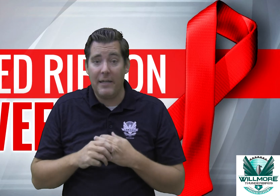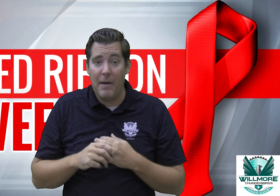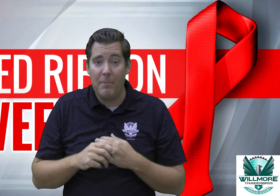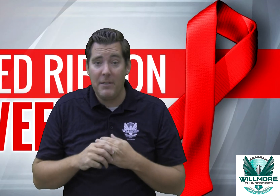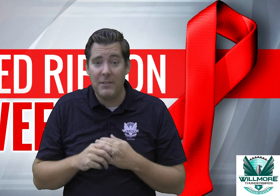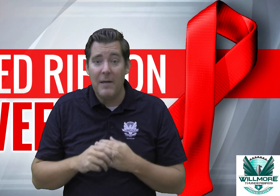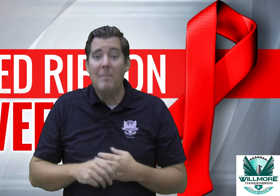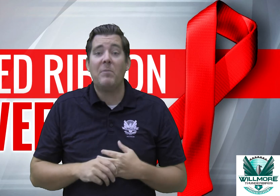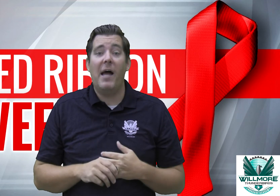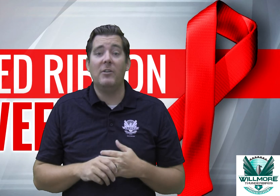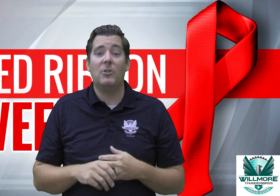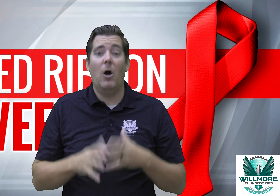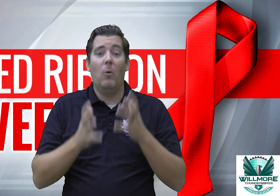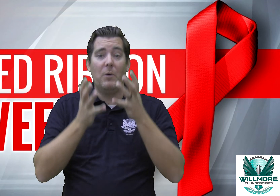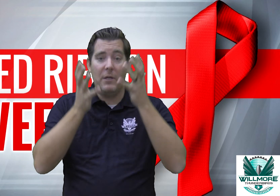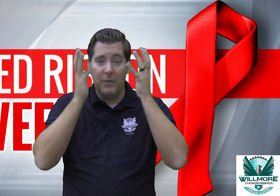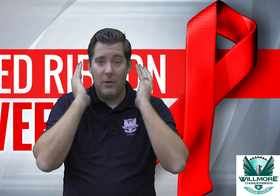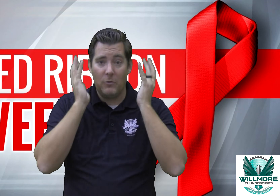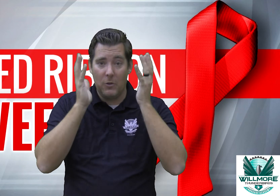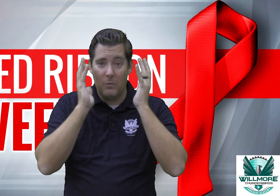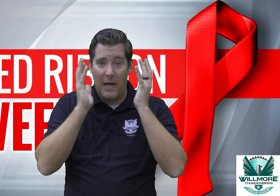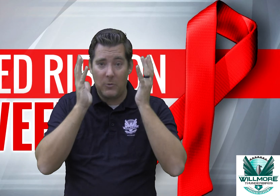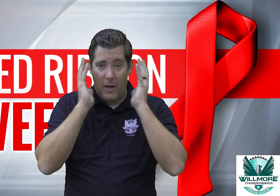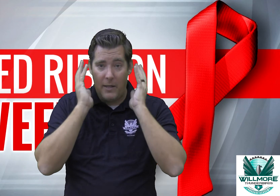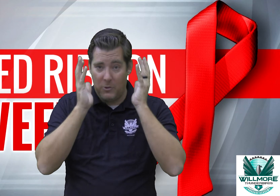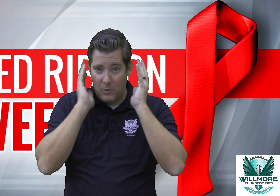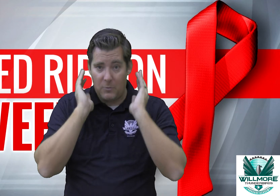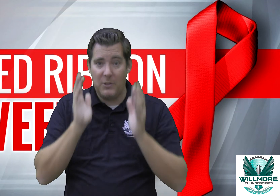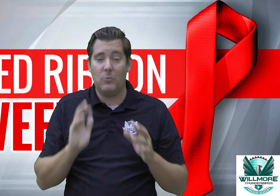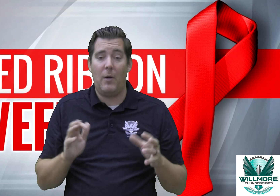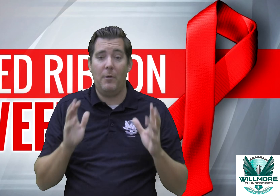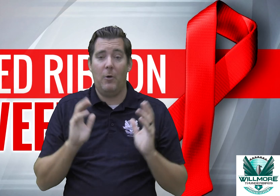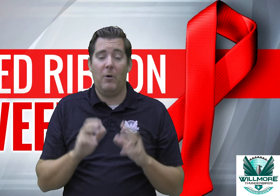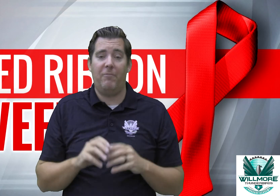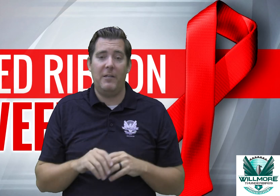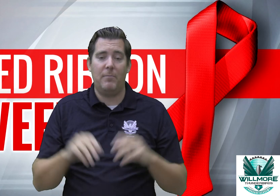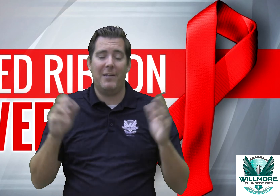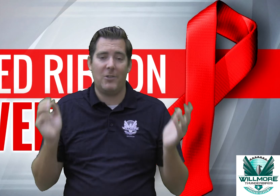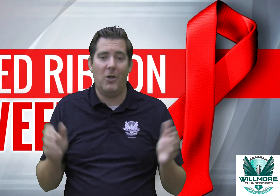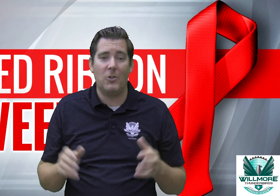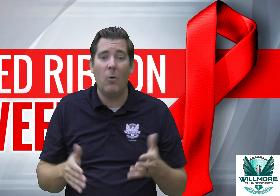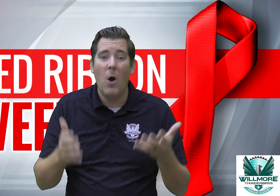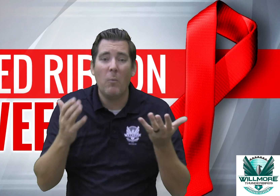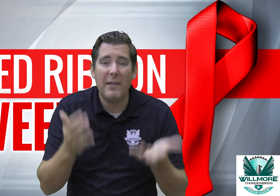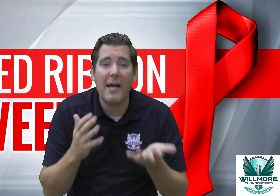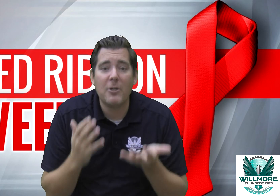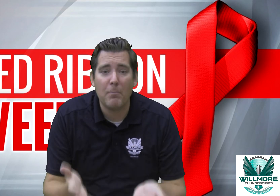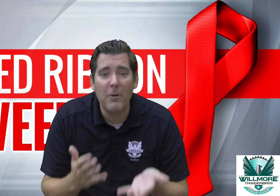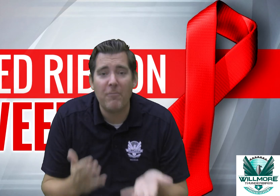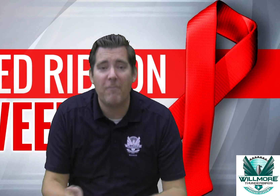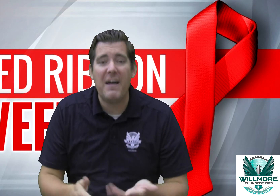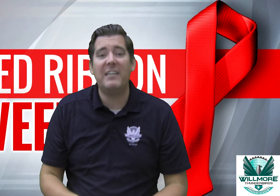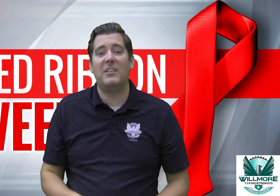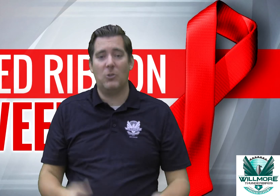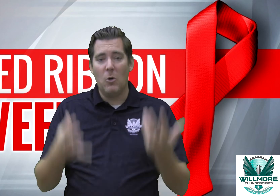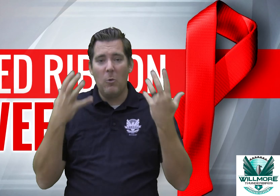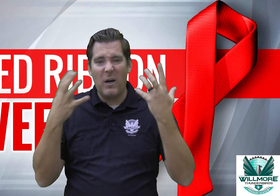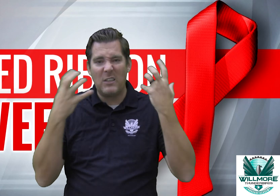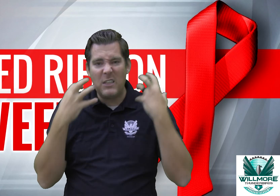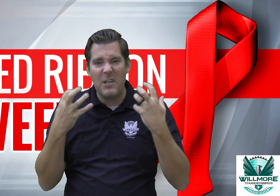campus and so we you know so that's why that's one of the reasons why we don't wear face masks also we like your beautiful faces we want to see